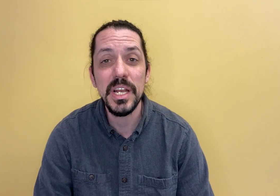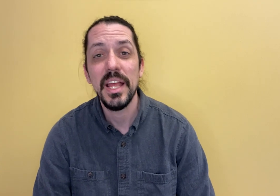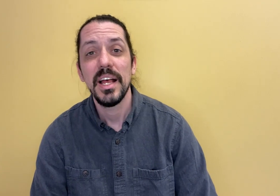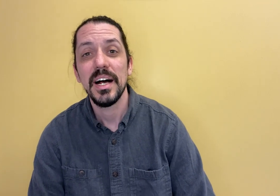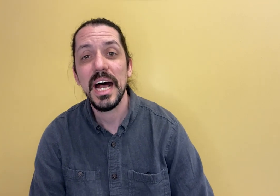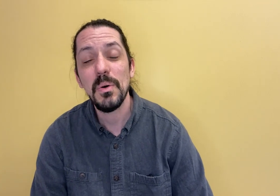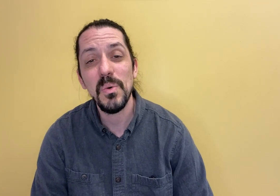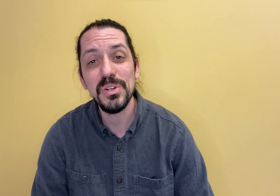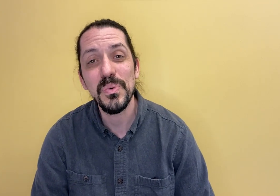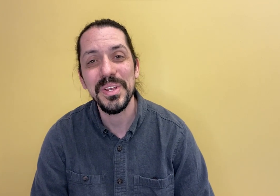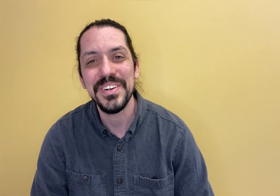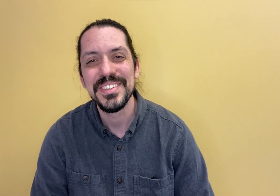uh, how it worked for you. you you you you you you